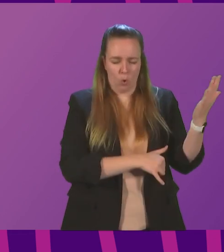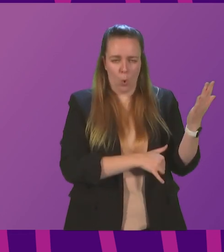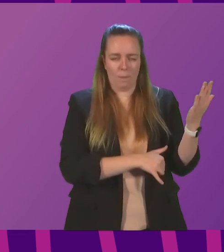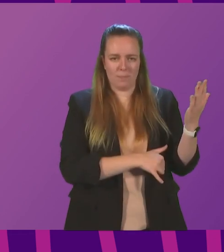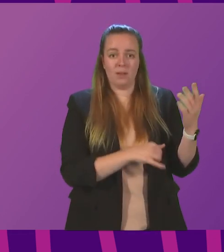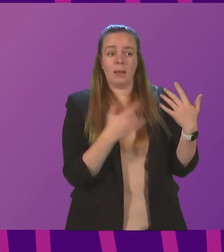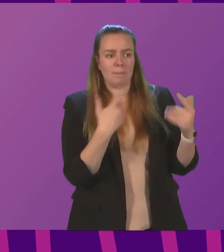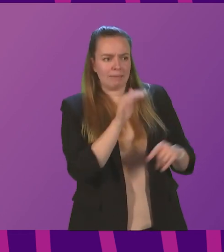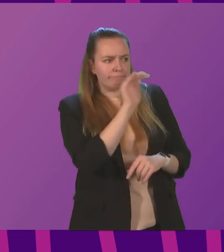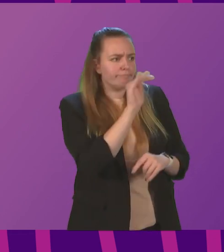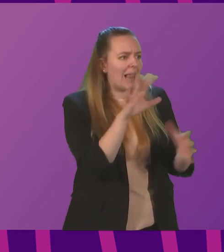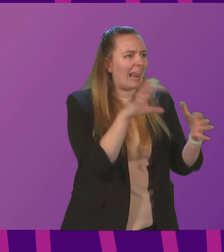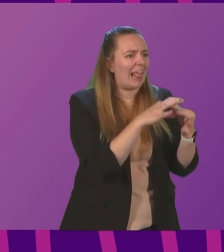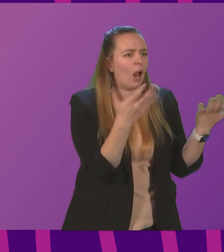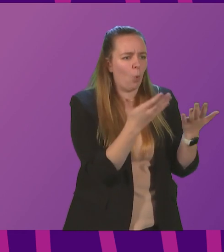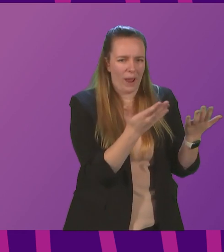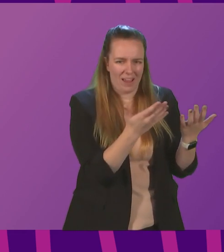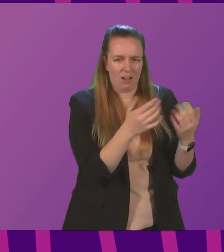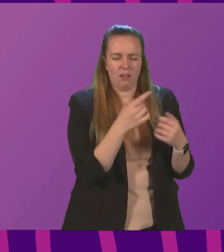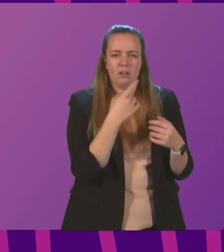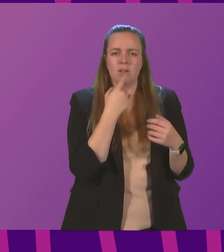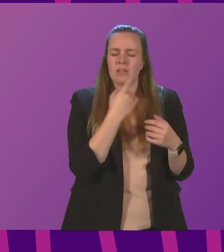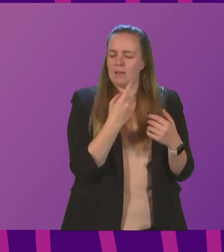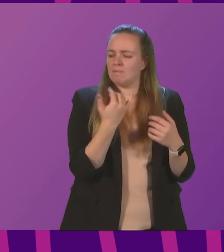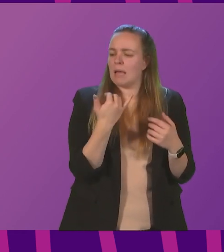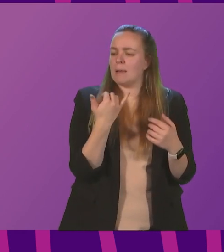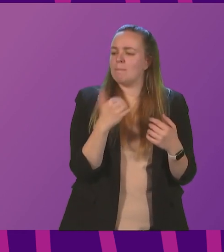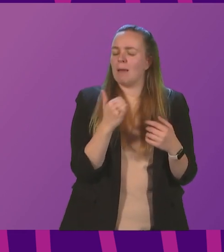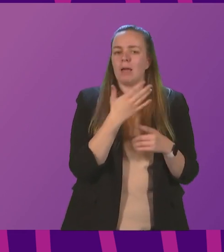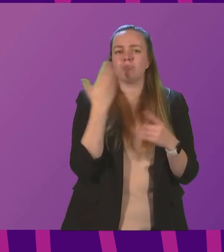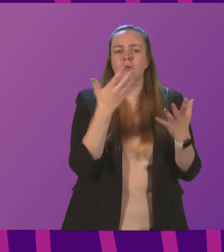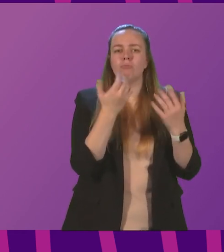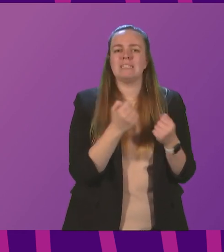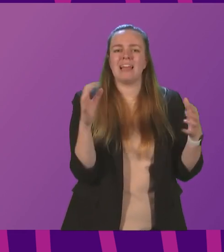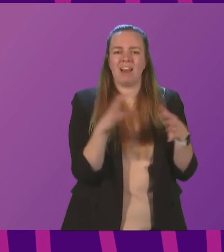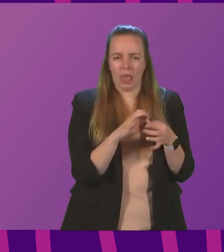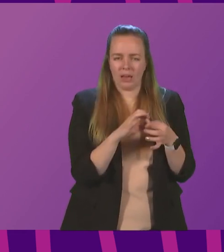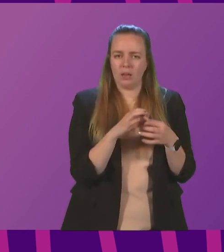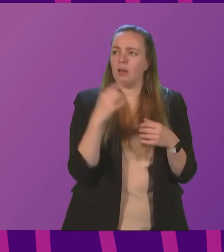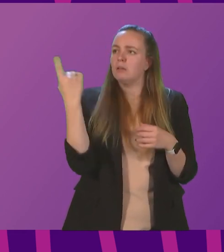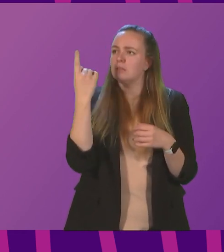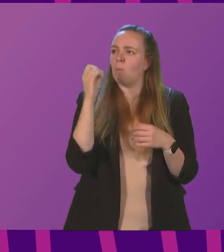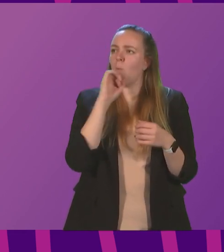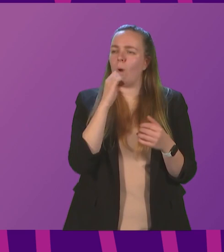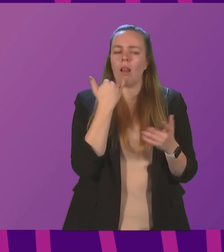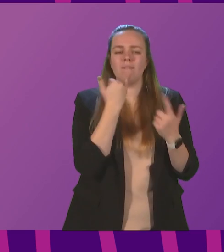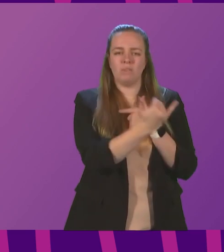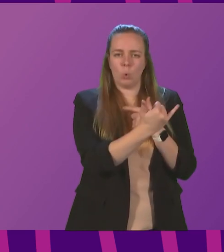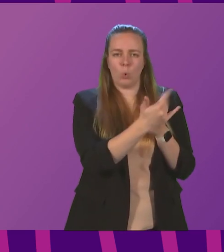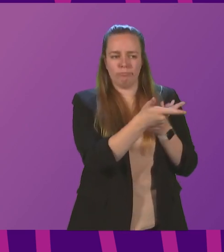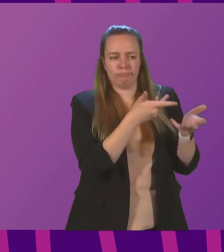link, that hadn't appeared. She was then told that she may not receive the link and would be contacted by a contact tracer.